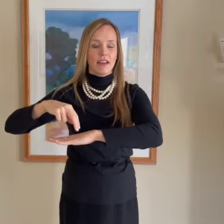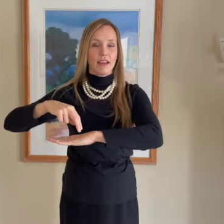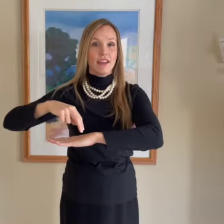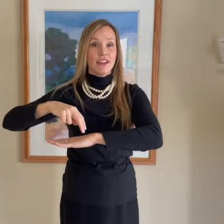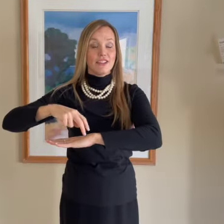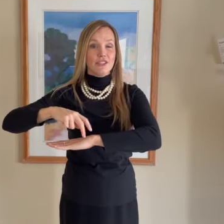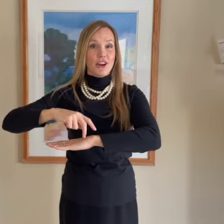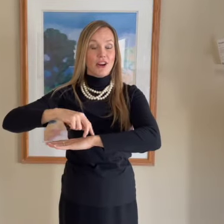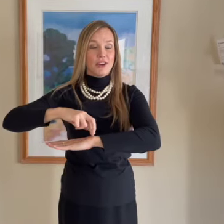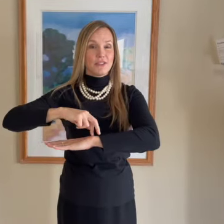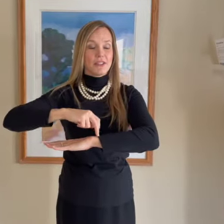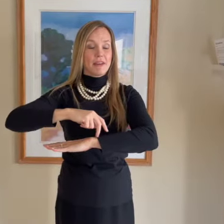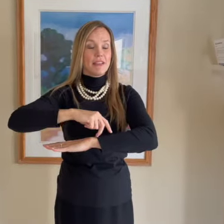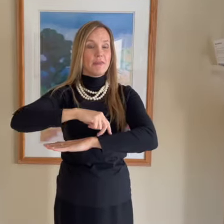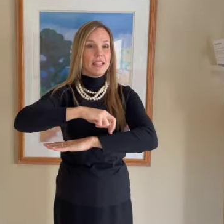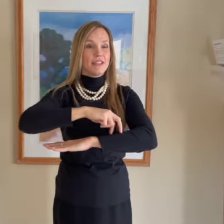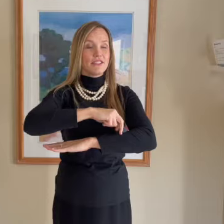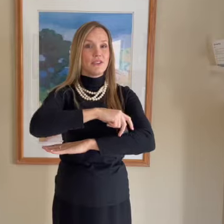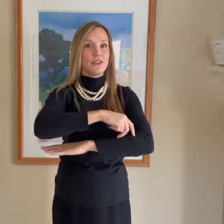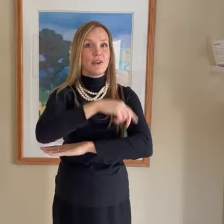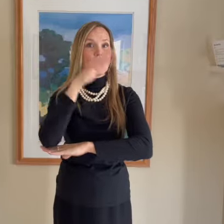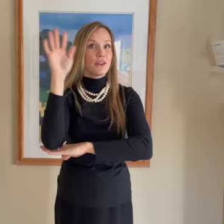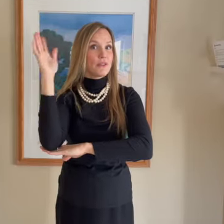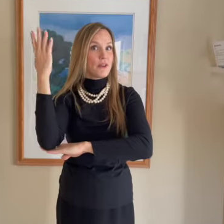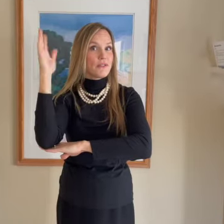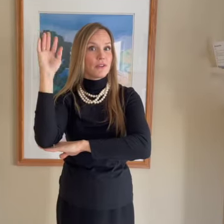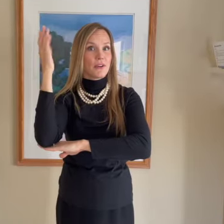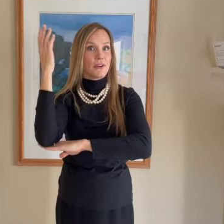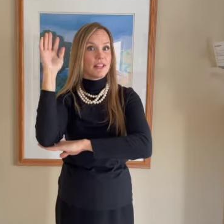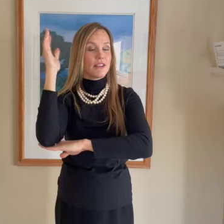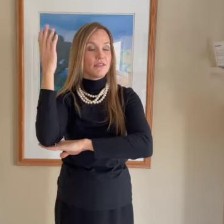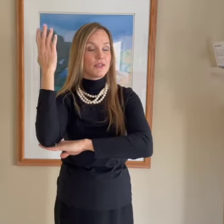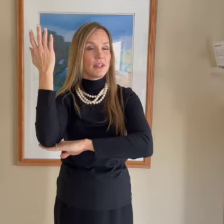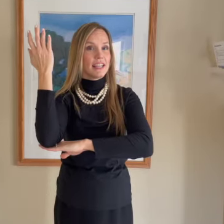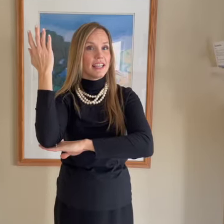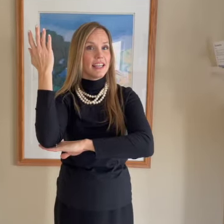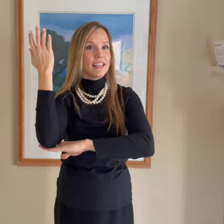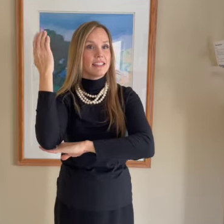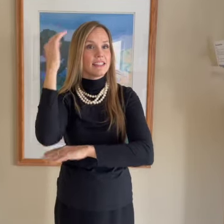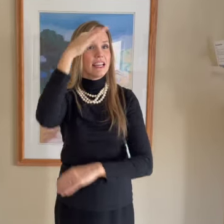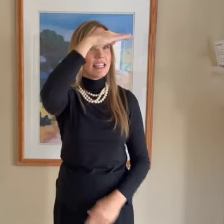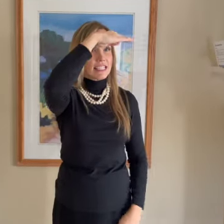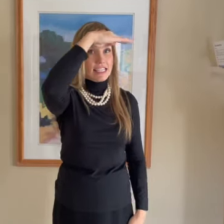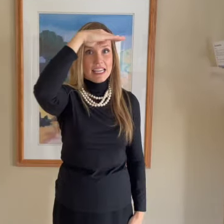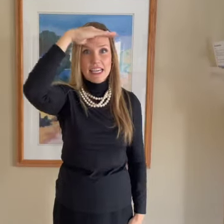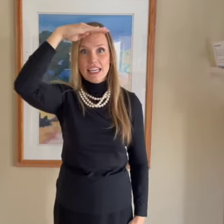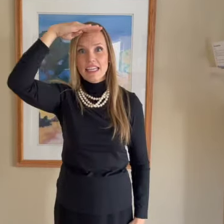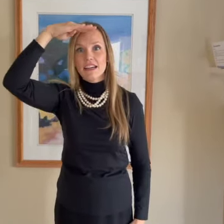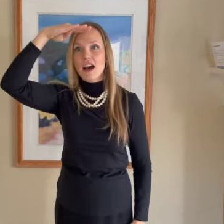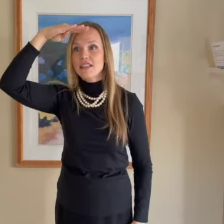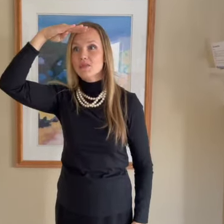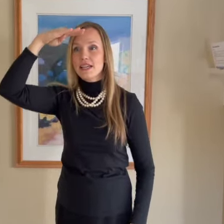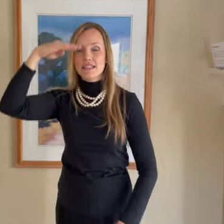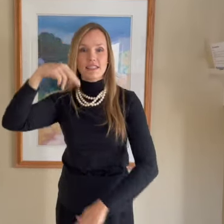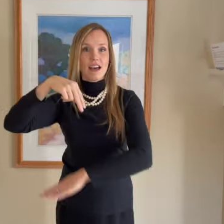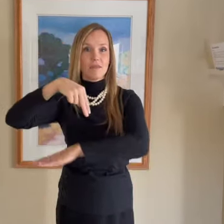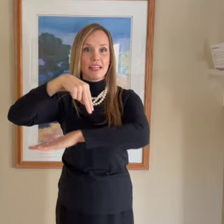Joseph Smith went to a grove full of trees. Seeking God's wisdom, he